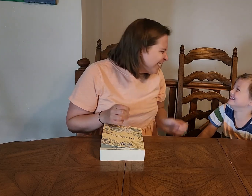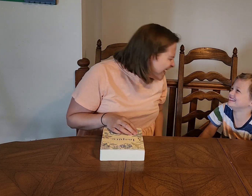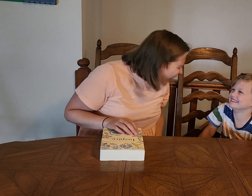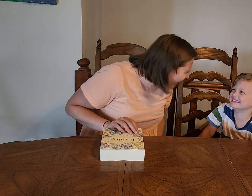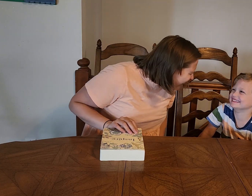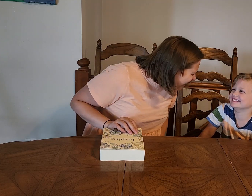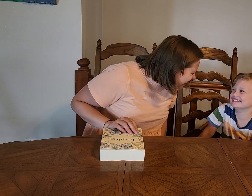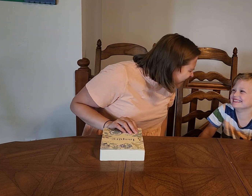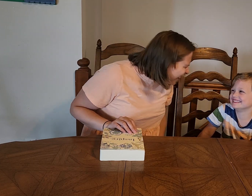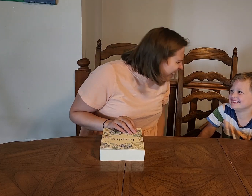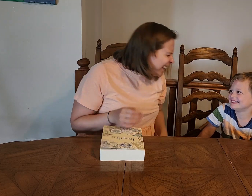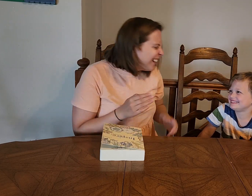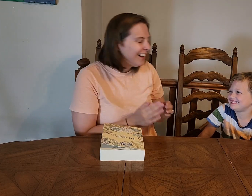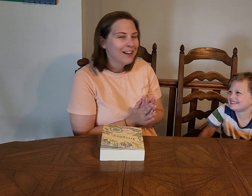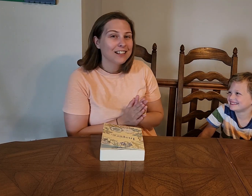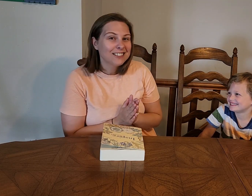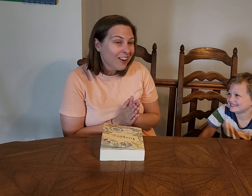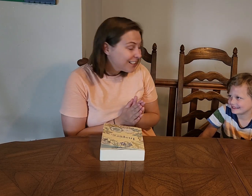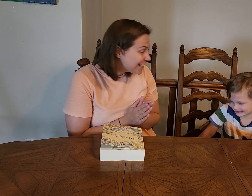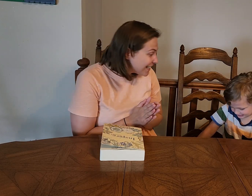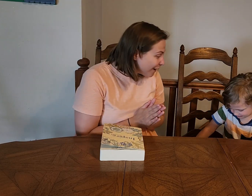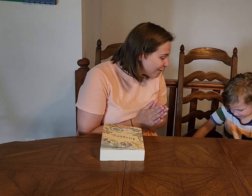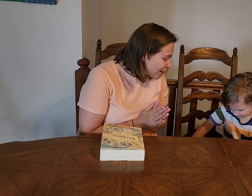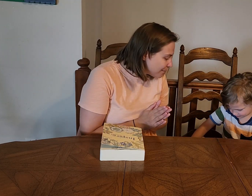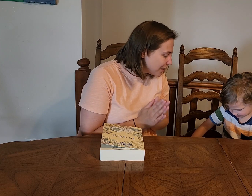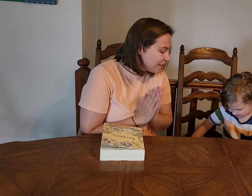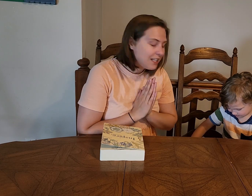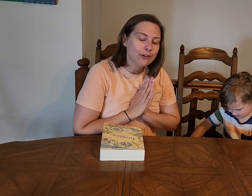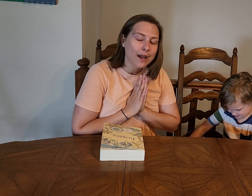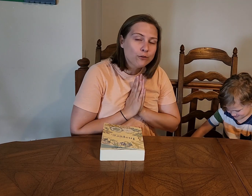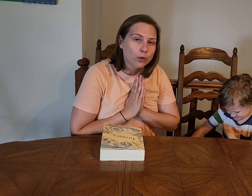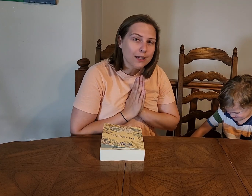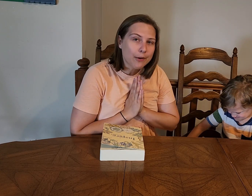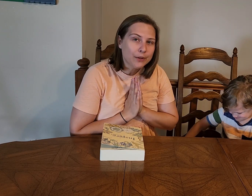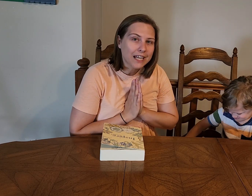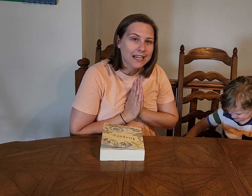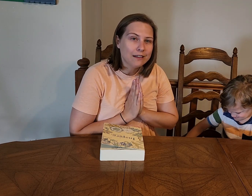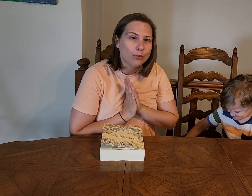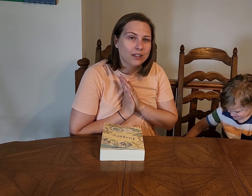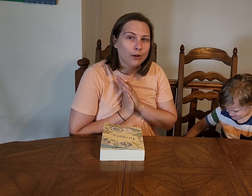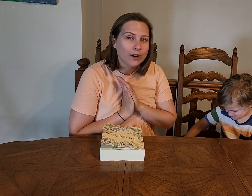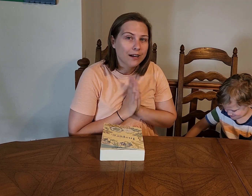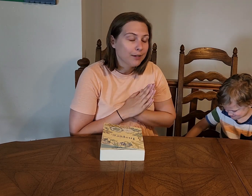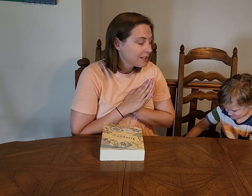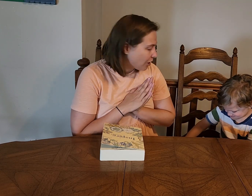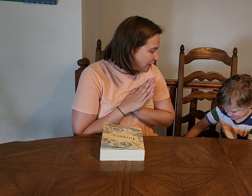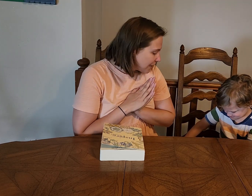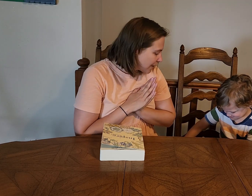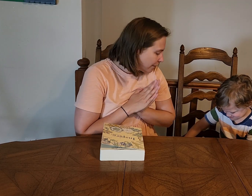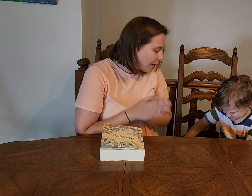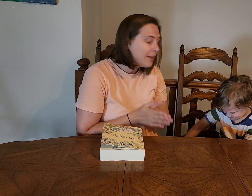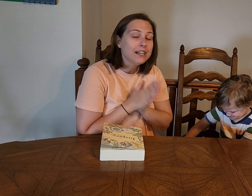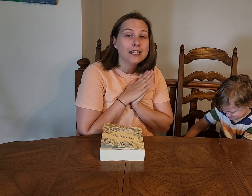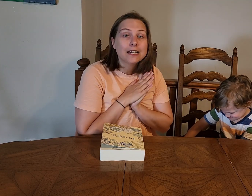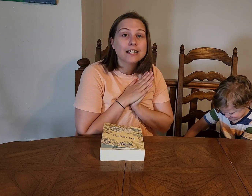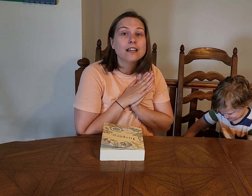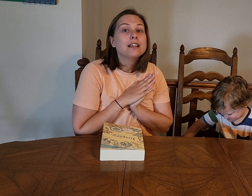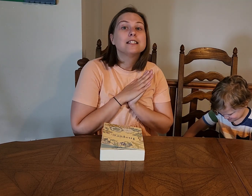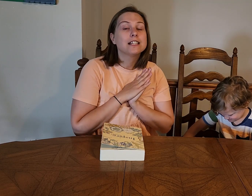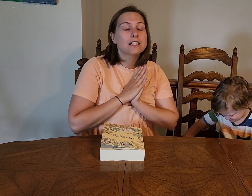No, that's silly because God takes care of them. They don't have to worry about what they eat, what they wear because God takes care of them. And he takes